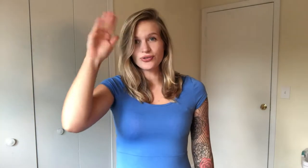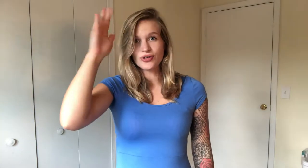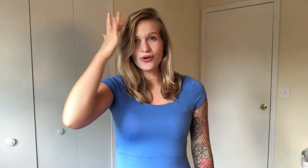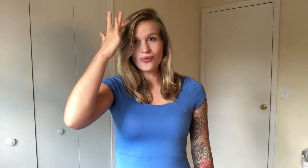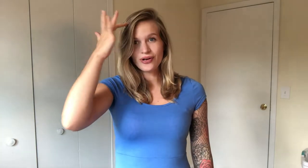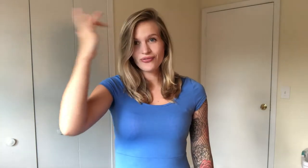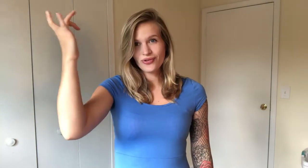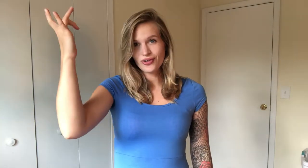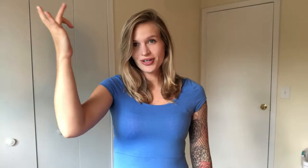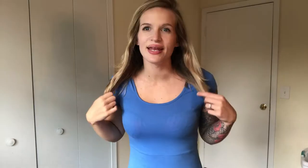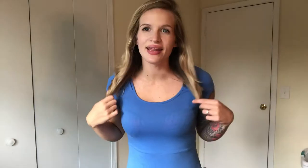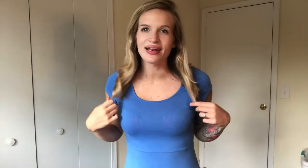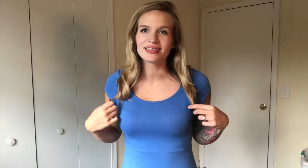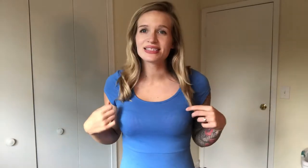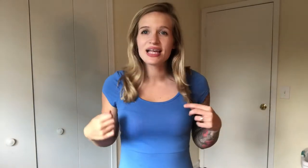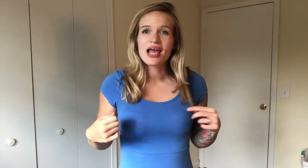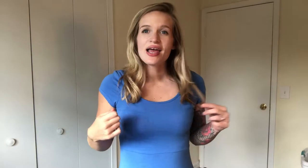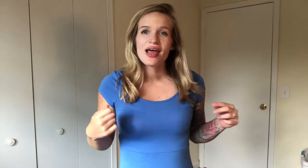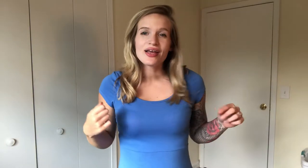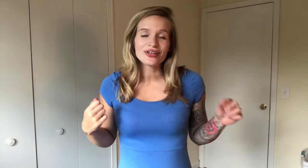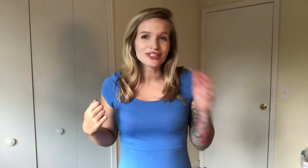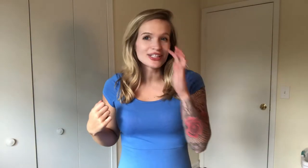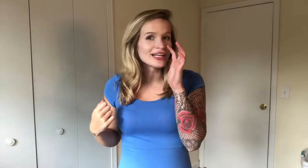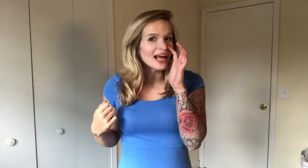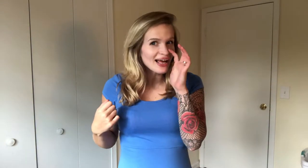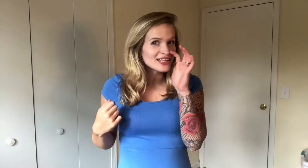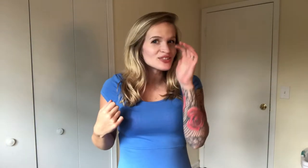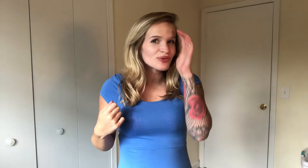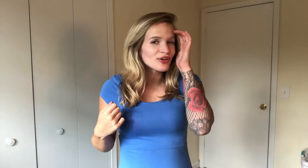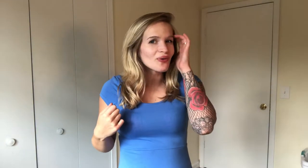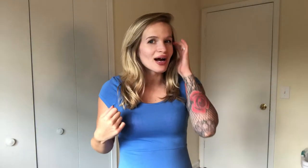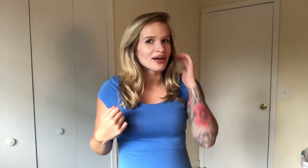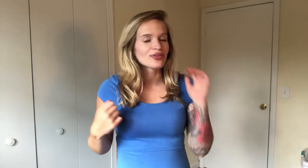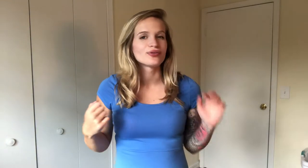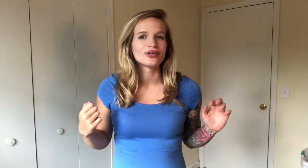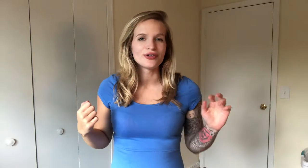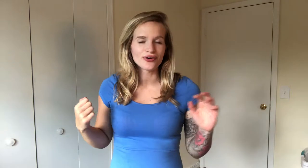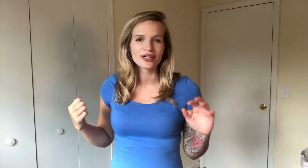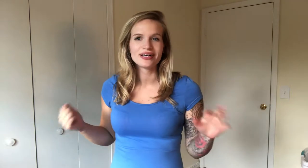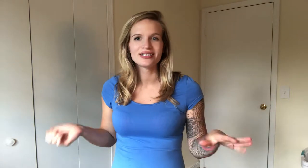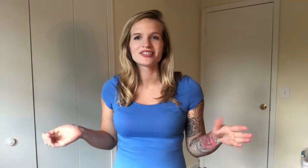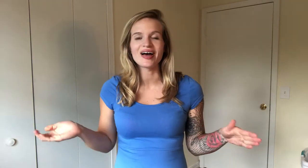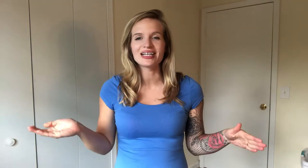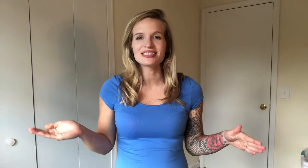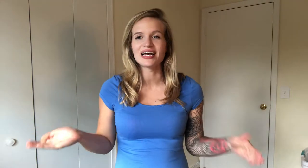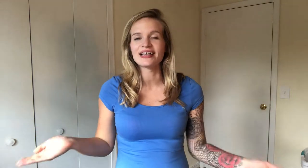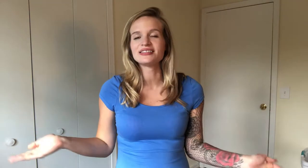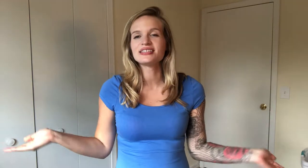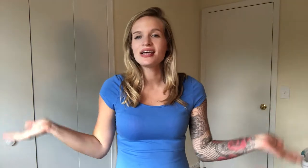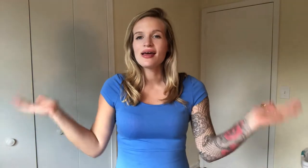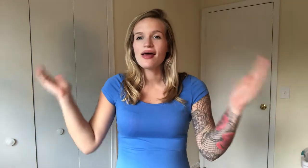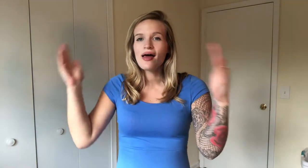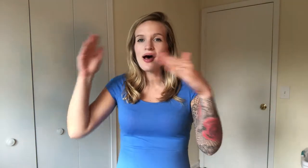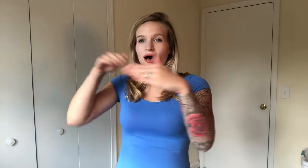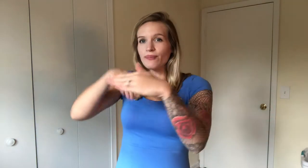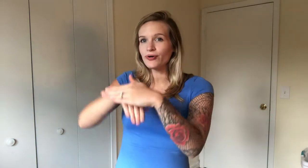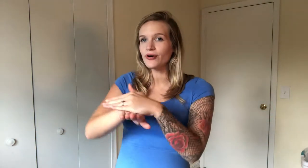don't know what for. And then it's you're turning heads when you walk through the door. So I signed approach.